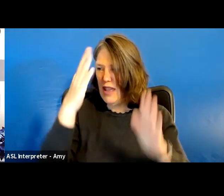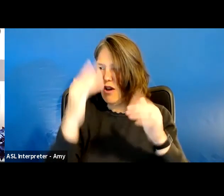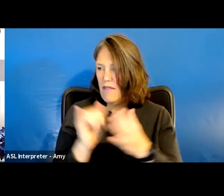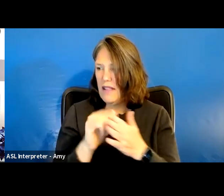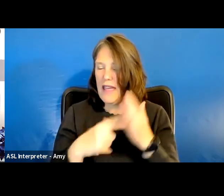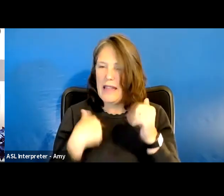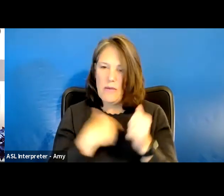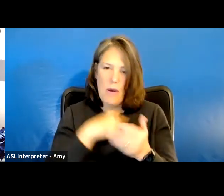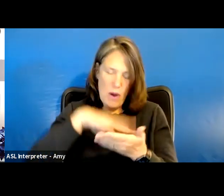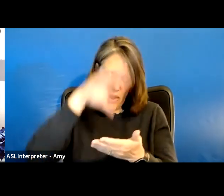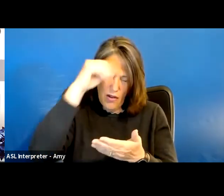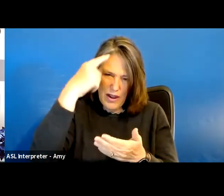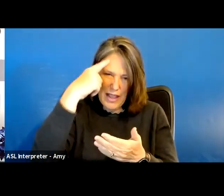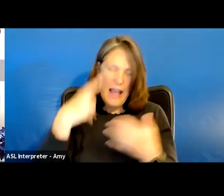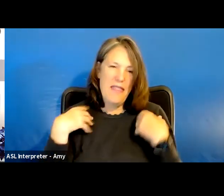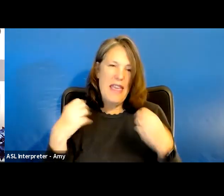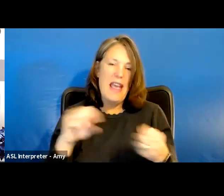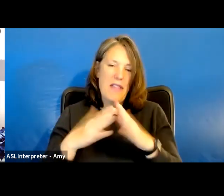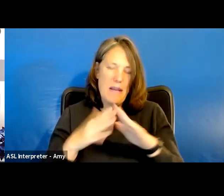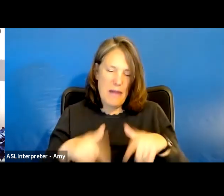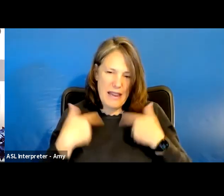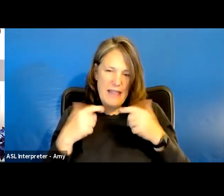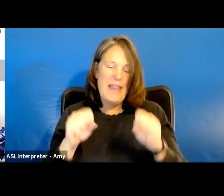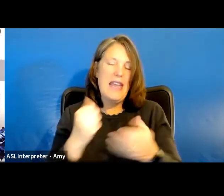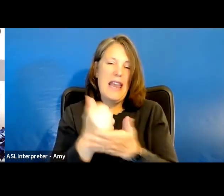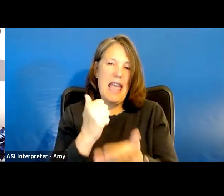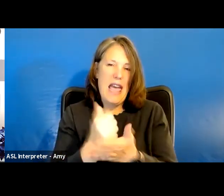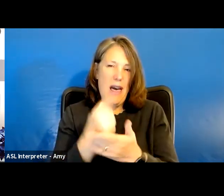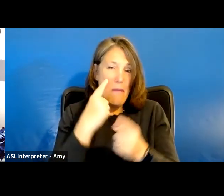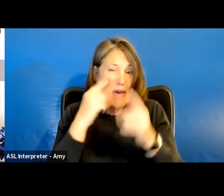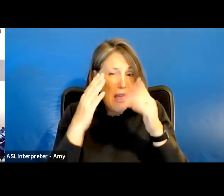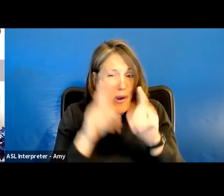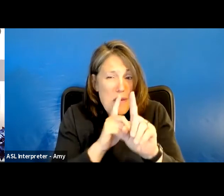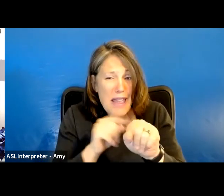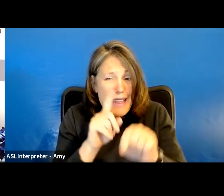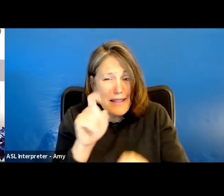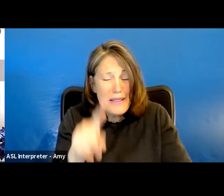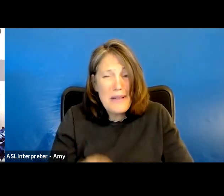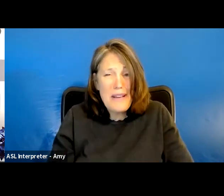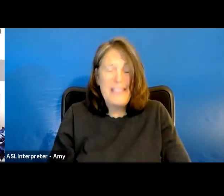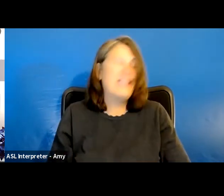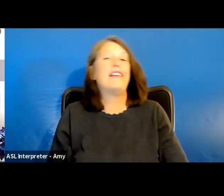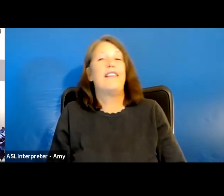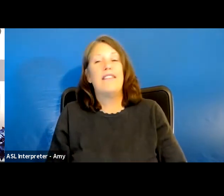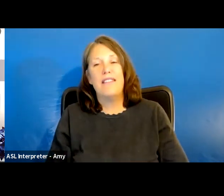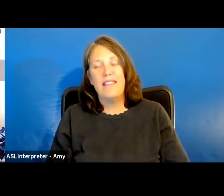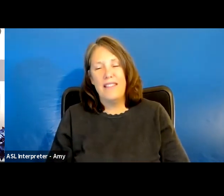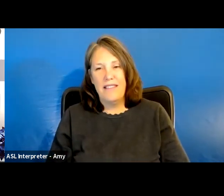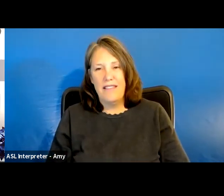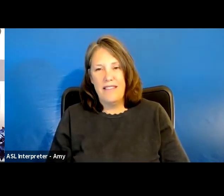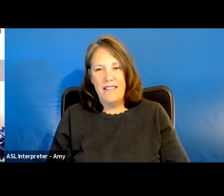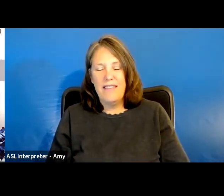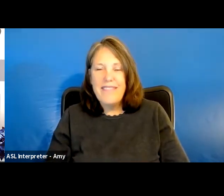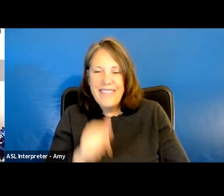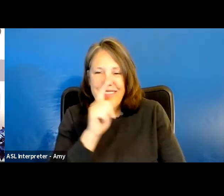learning. I think healthy community living can help. I hope that that answered your question, Haley. Oh, no, sorry, that's anonymous.